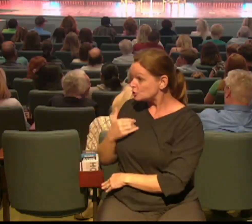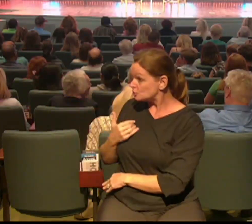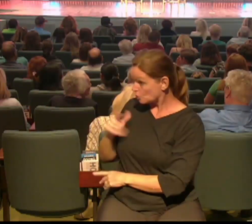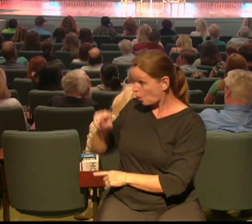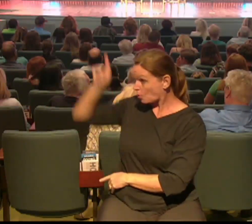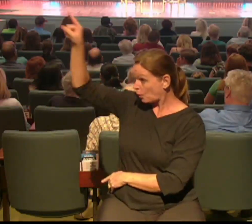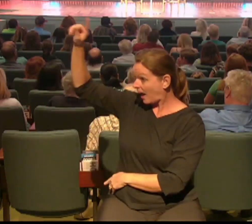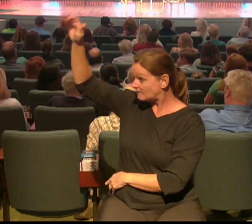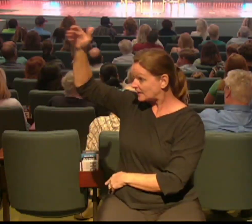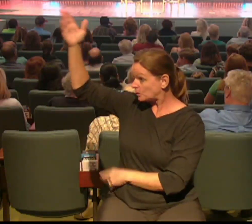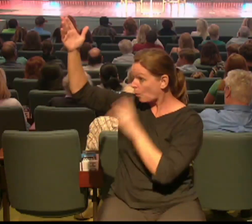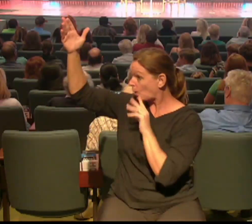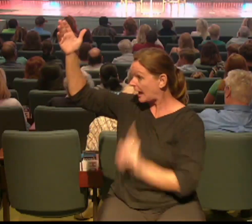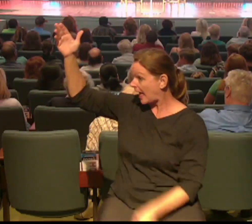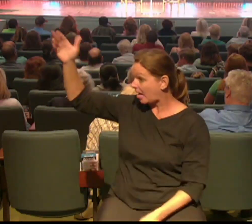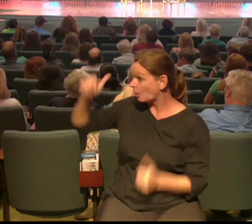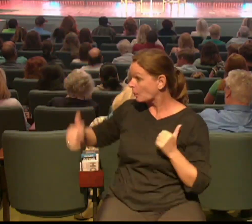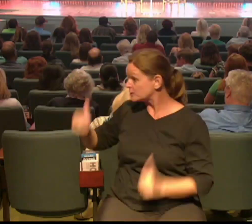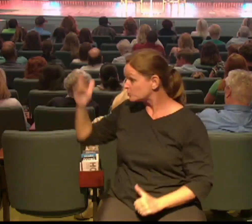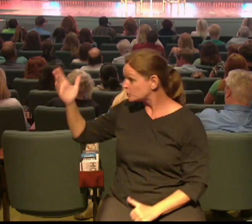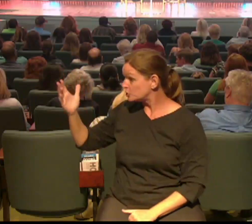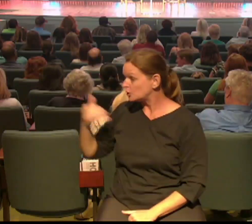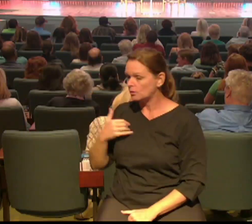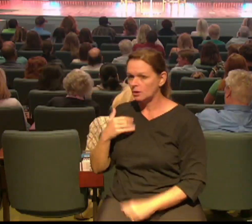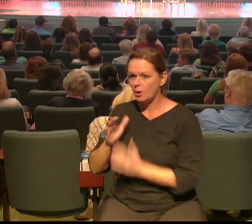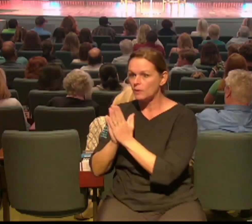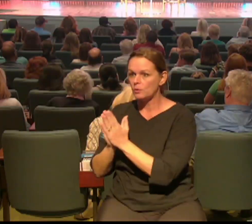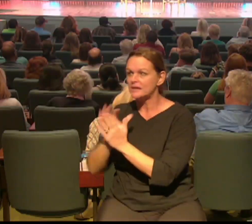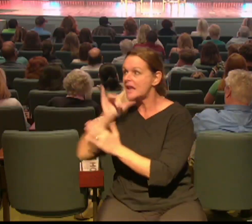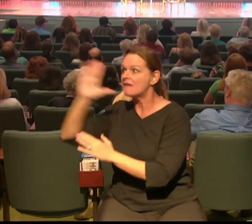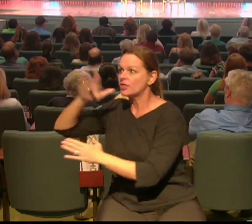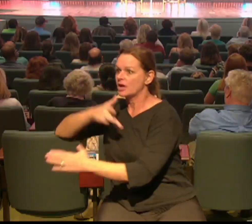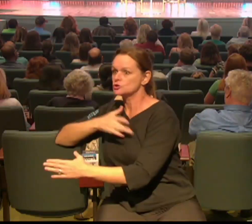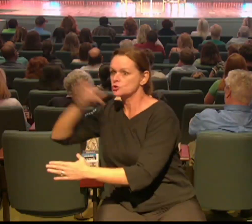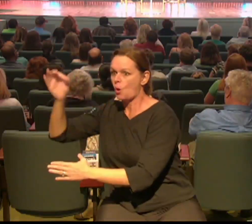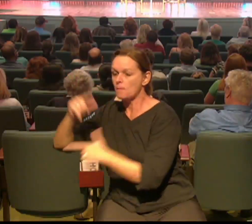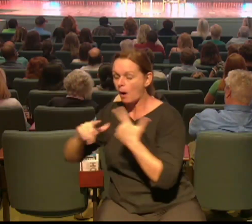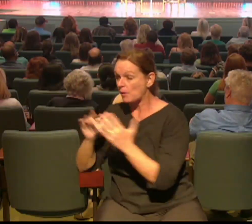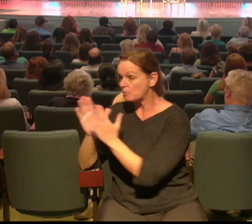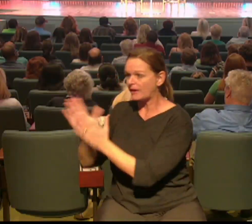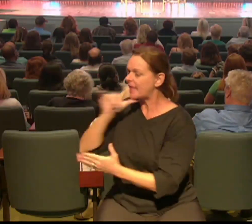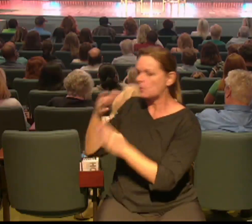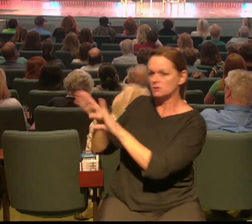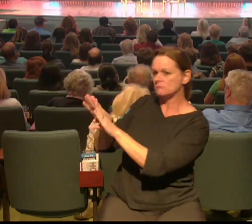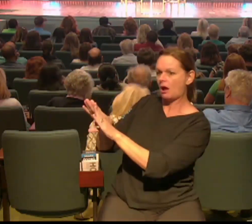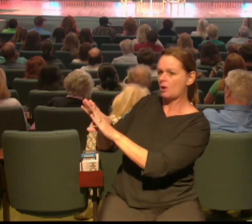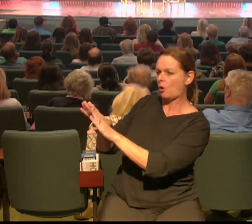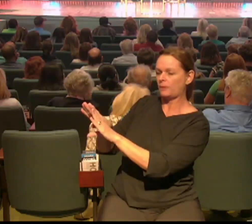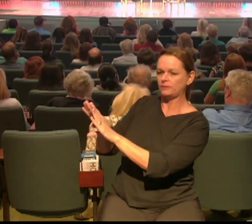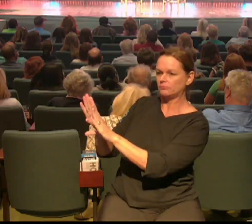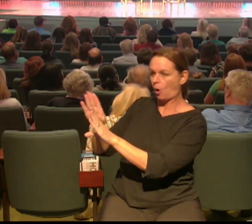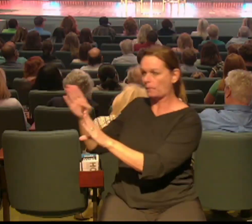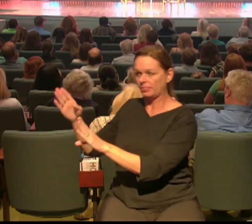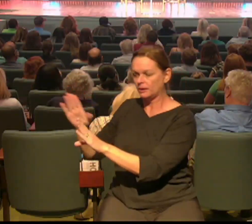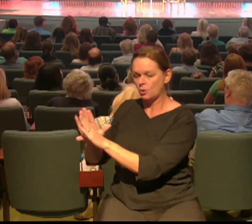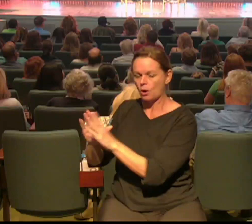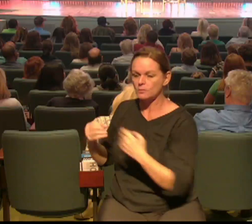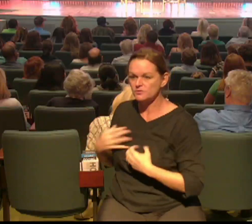weird but you know this is the this is the truth I remember there was only one time in my life that I wasn't afraid because this is one of the reasons